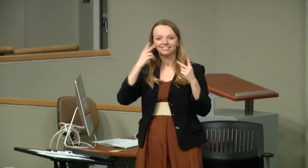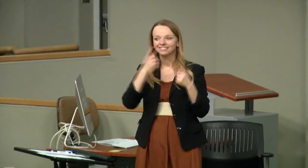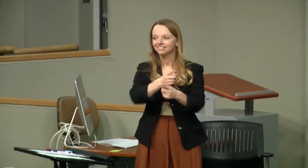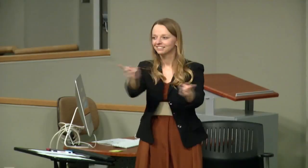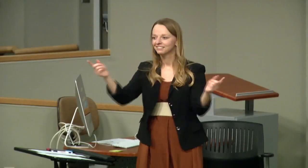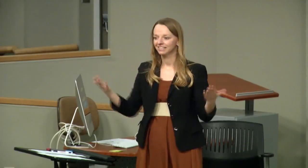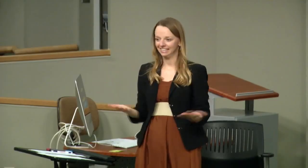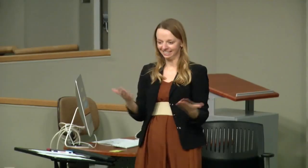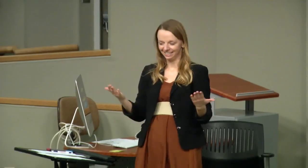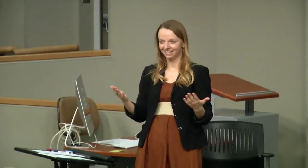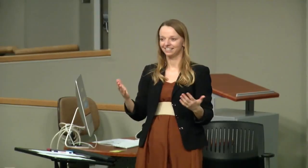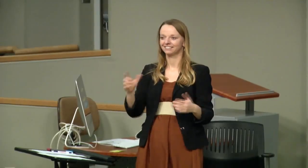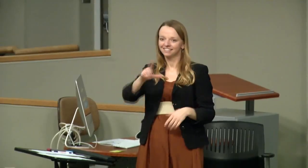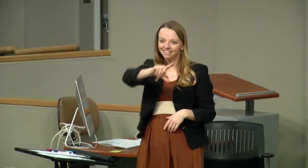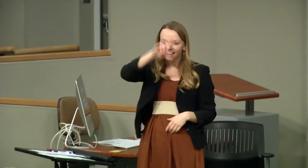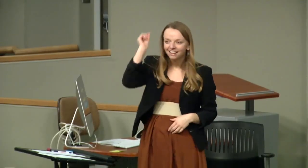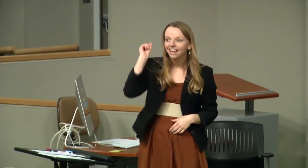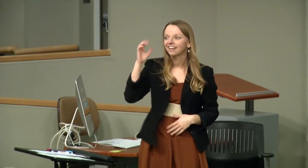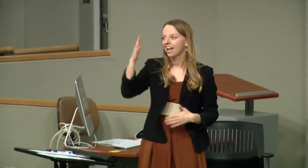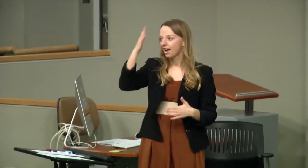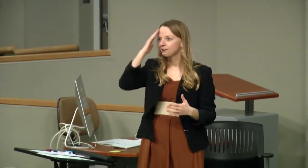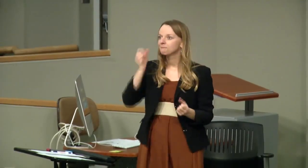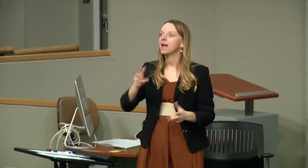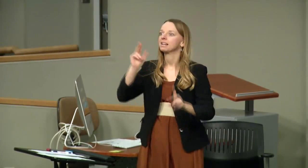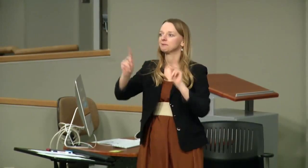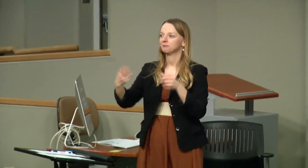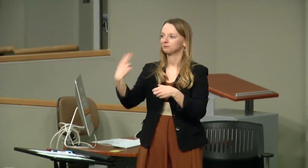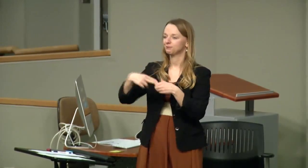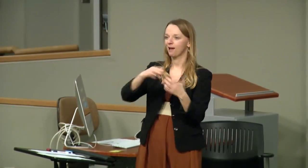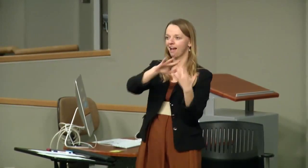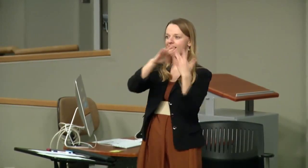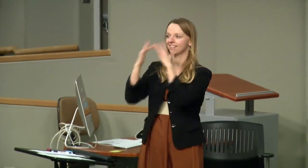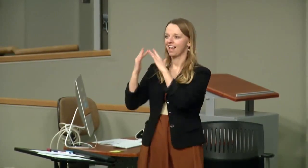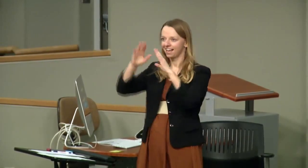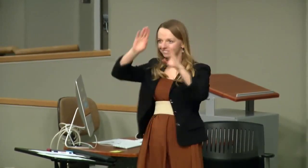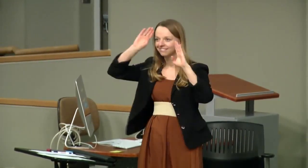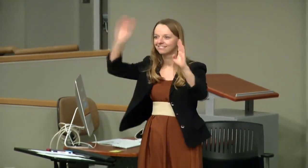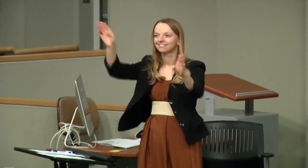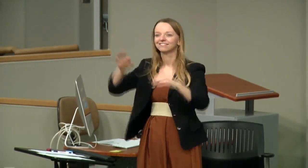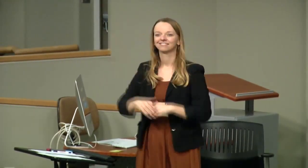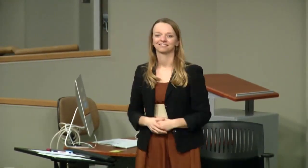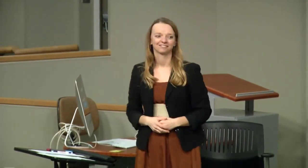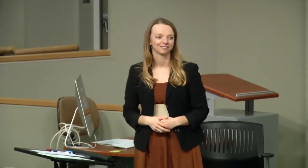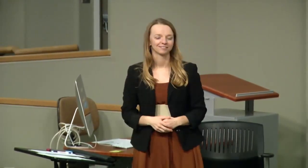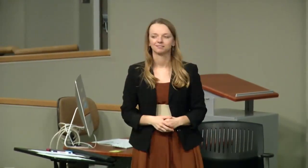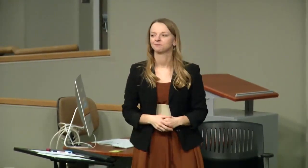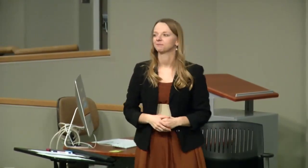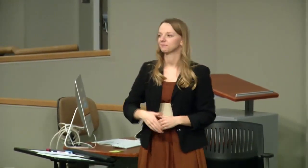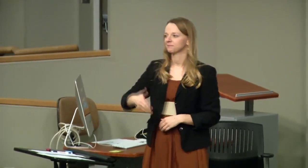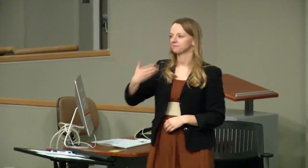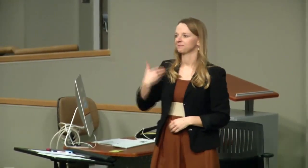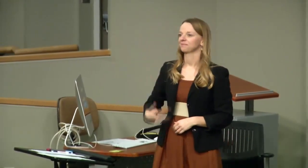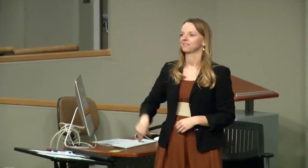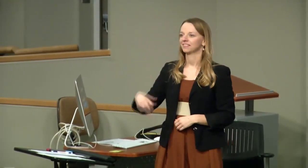Okay, it's wonderful to see everyone here. Hello. Welcome here, Gallaudet. We have several people joining us here, and I know many of you are joining us online.